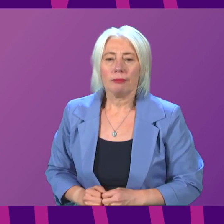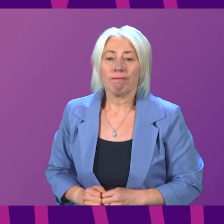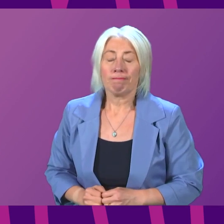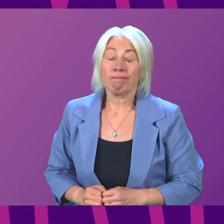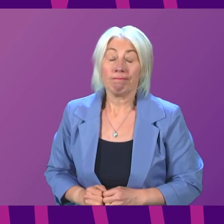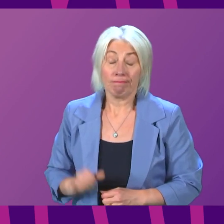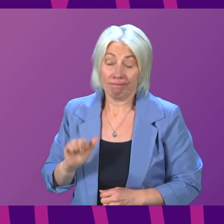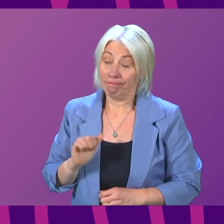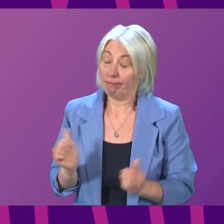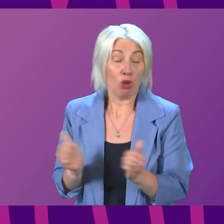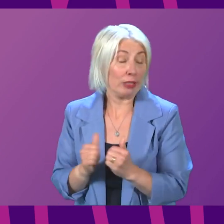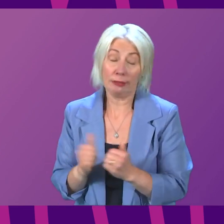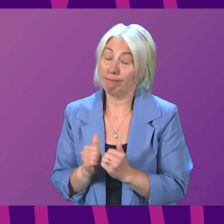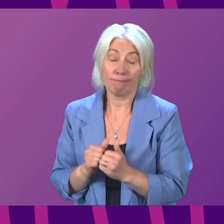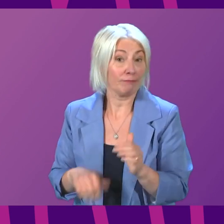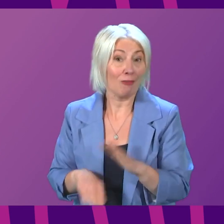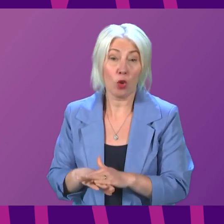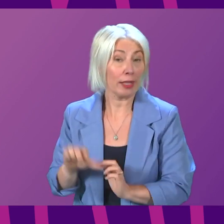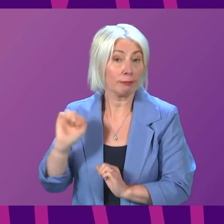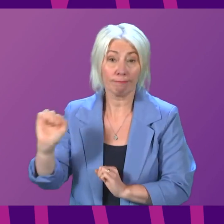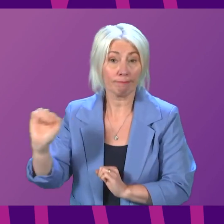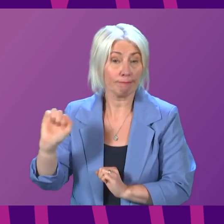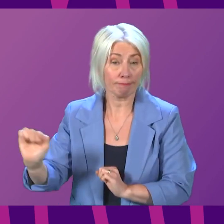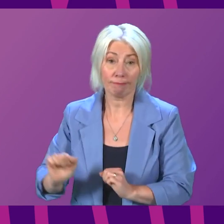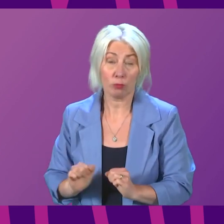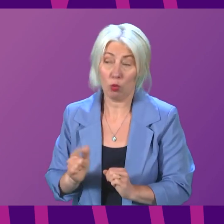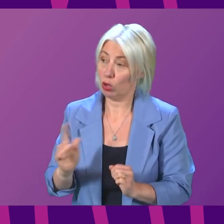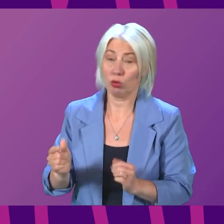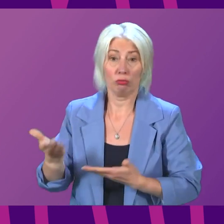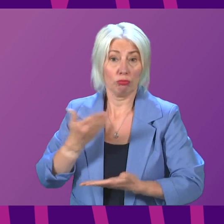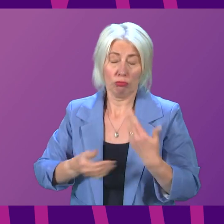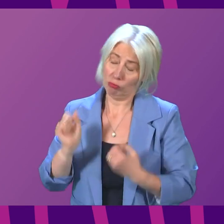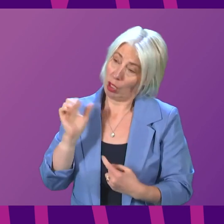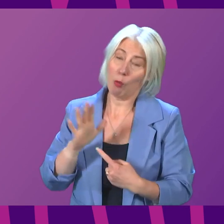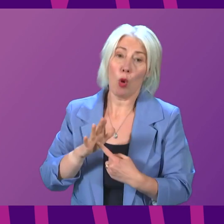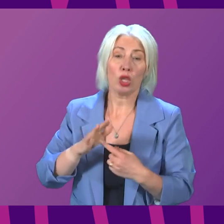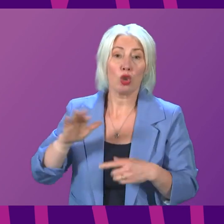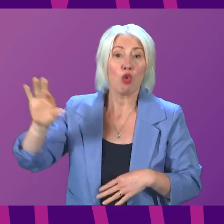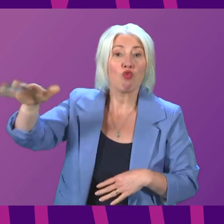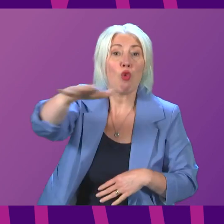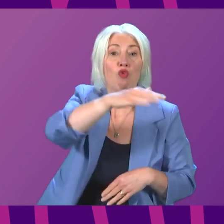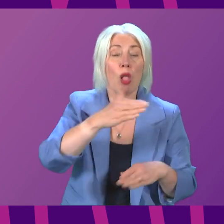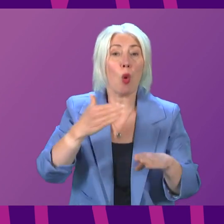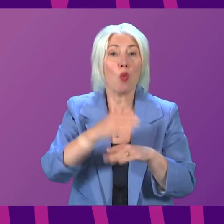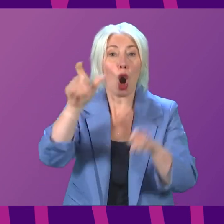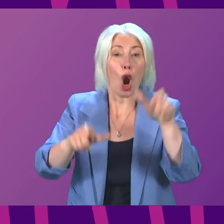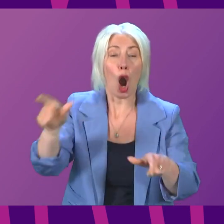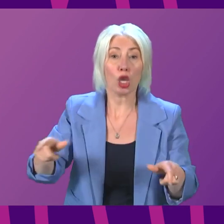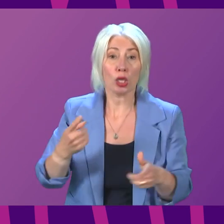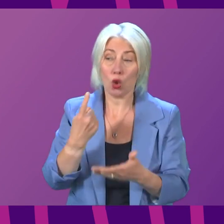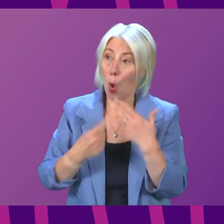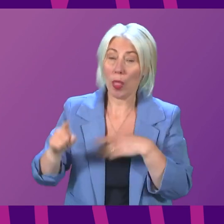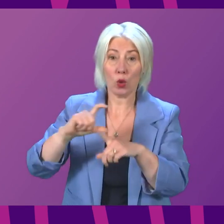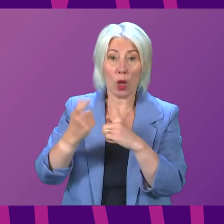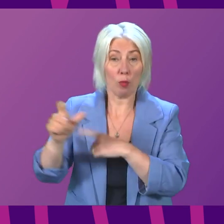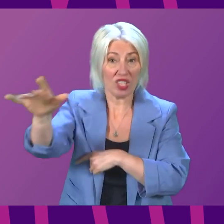Firstly, can I agree wholeheartedly with the members' points about the importance of rural workers, not just to our rural communities, but to